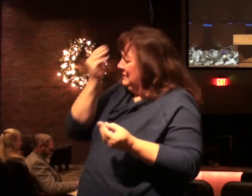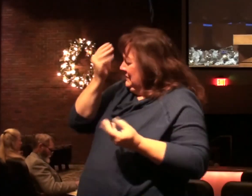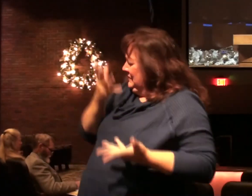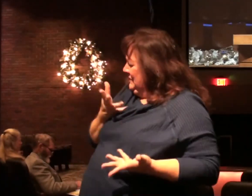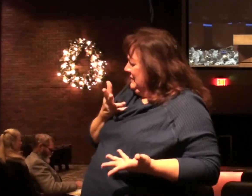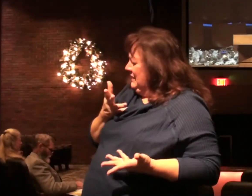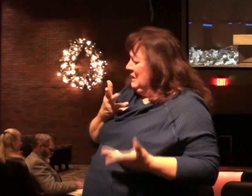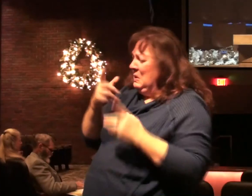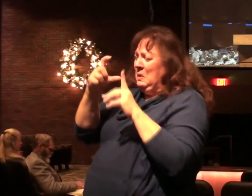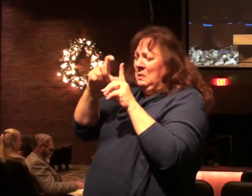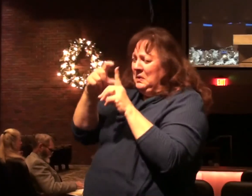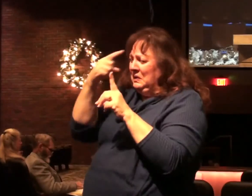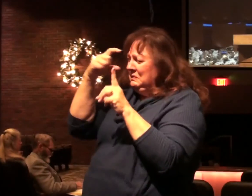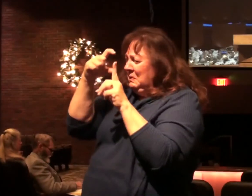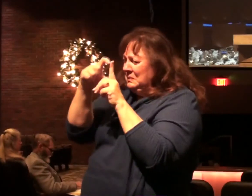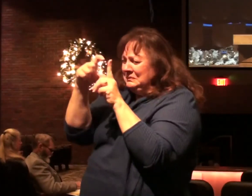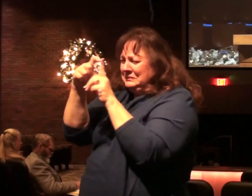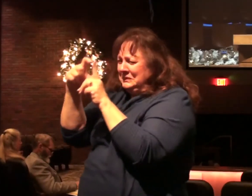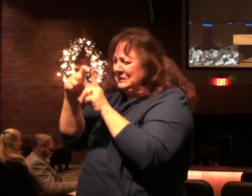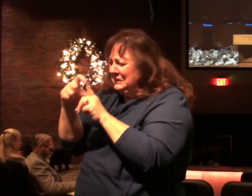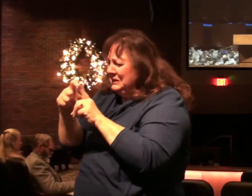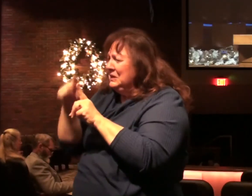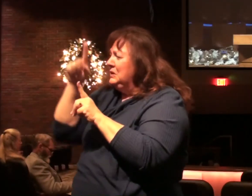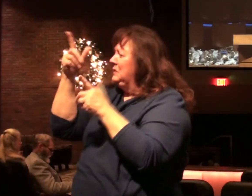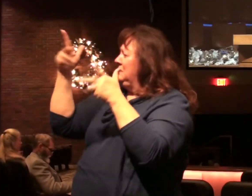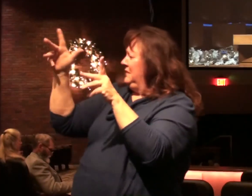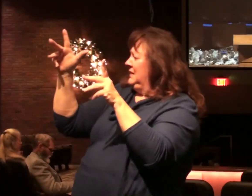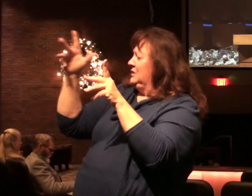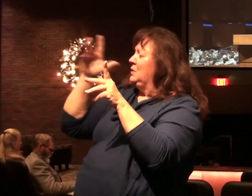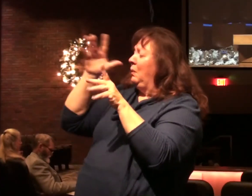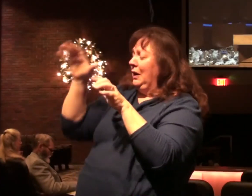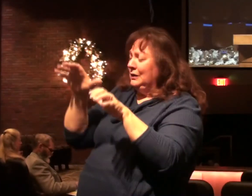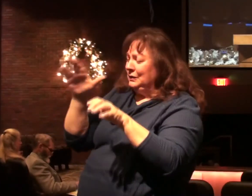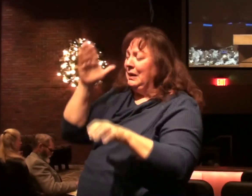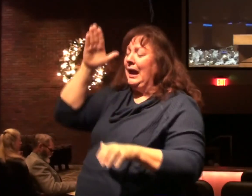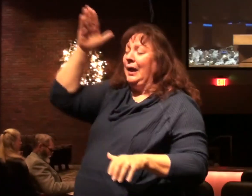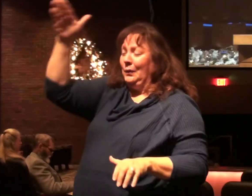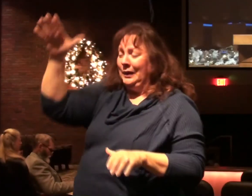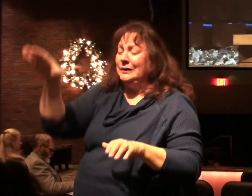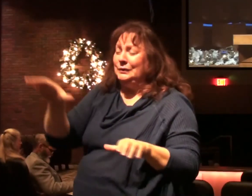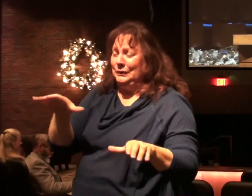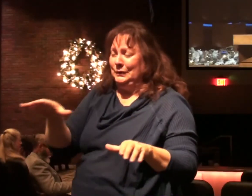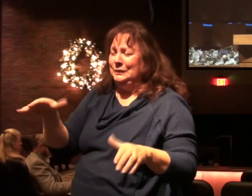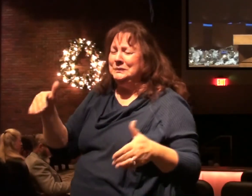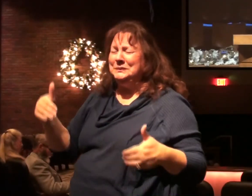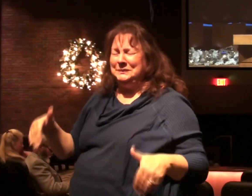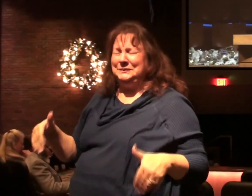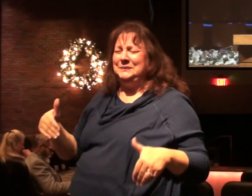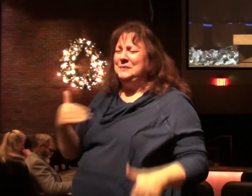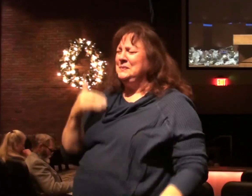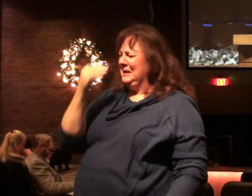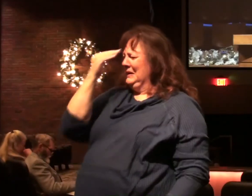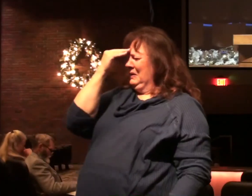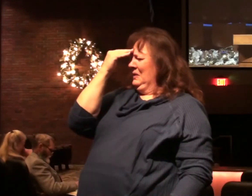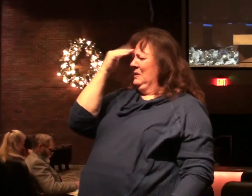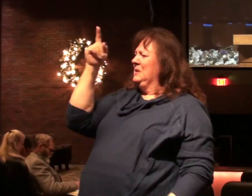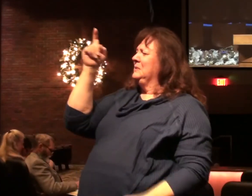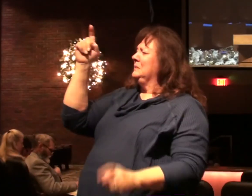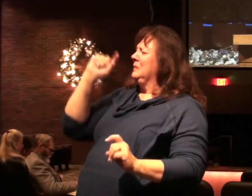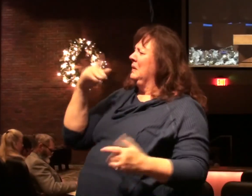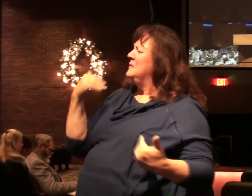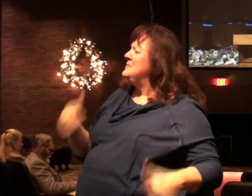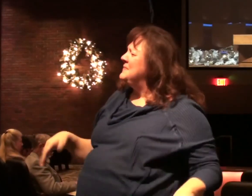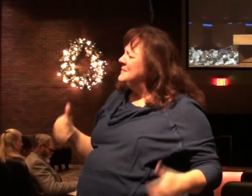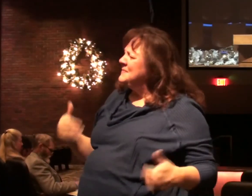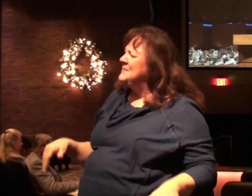us word by word what you've done, what you're doing, and what you will do. How blessed we are